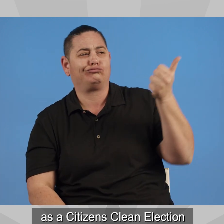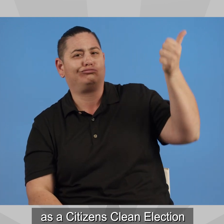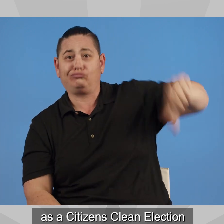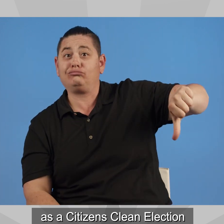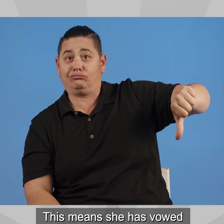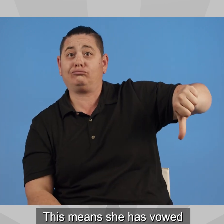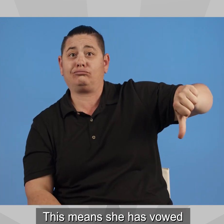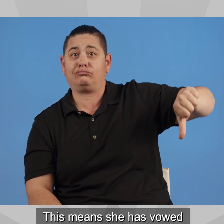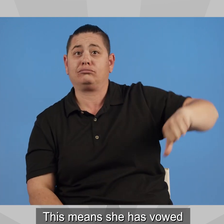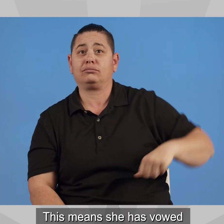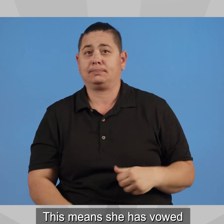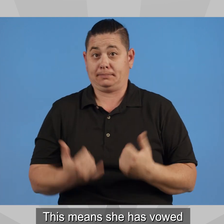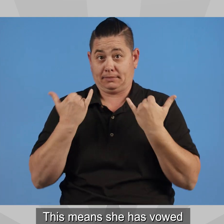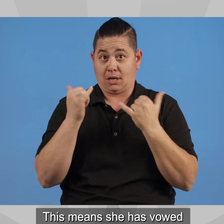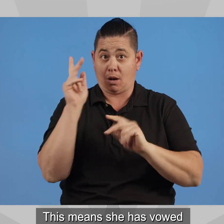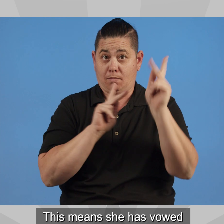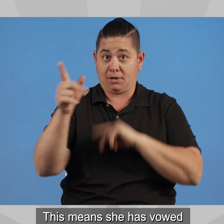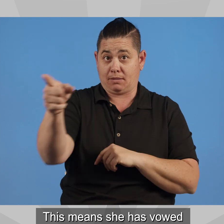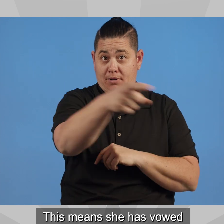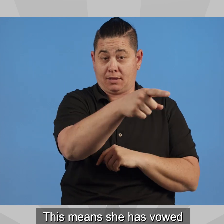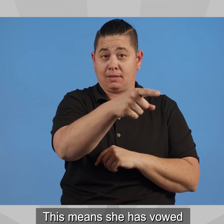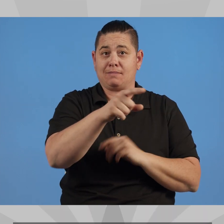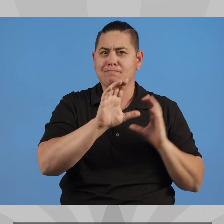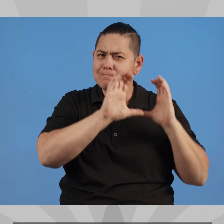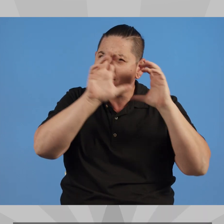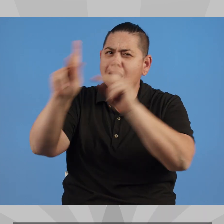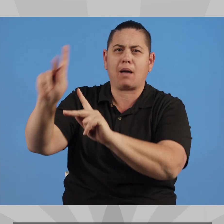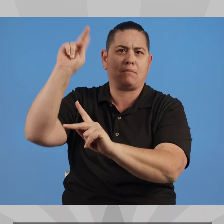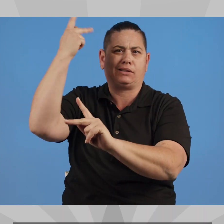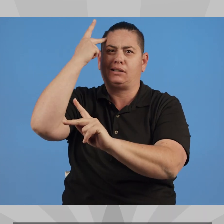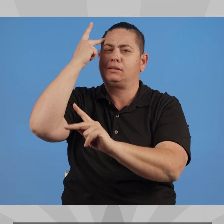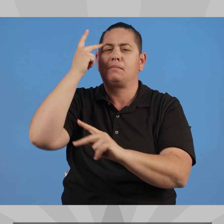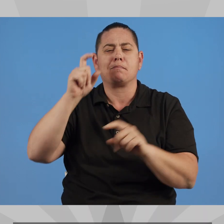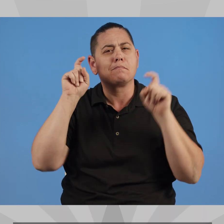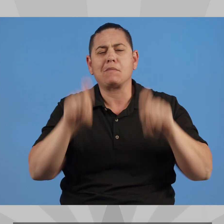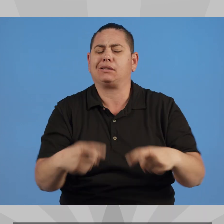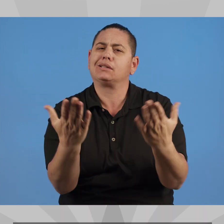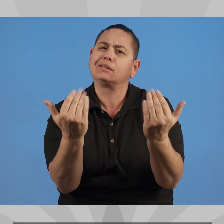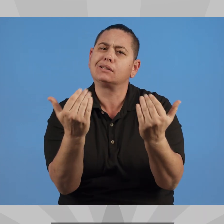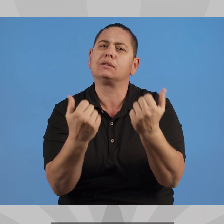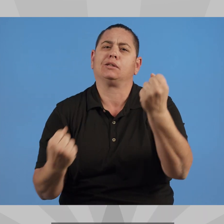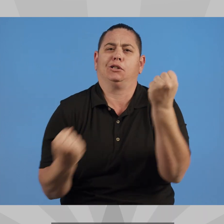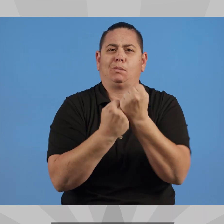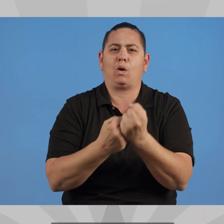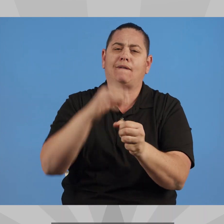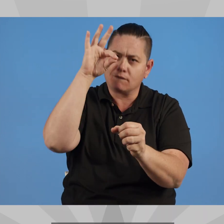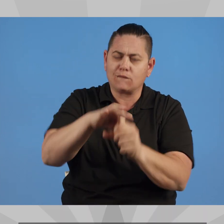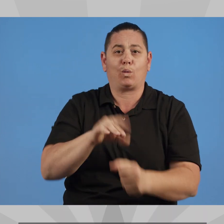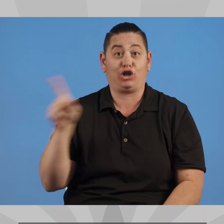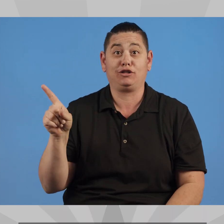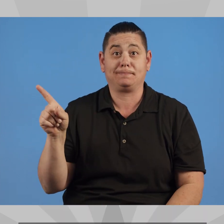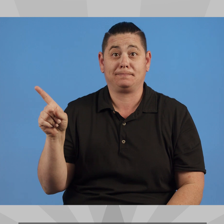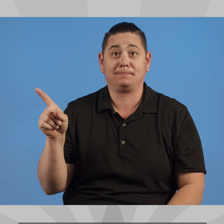time. This means she has vowed never to take special interest or big donor dollars for her campaign. Join her with your